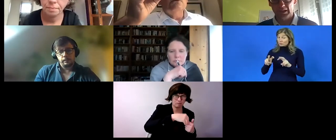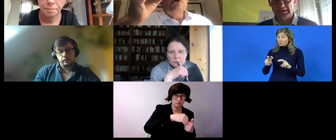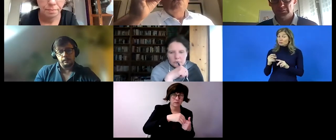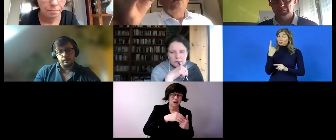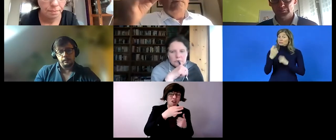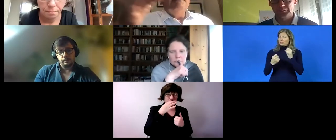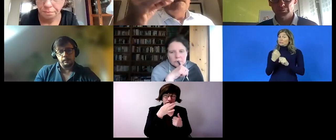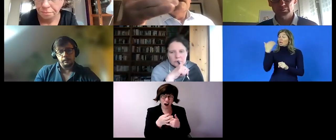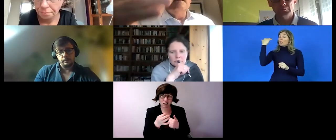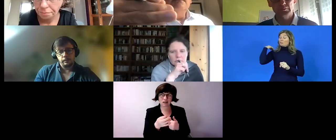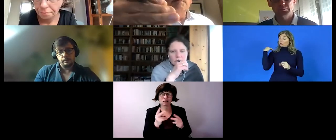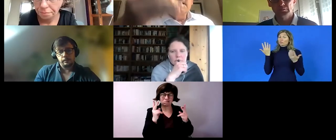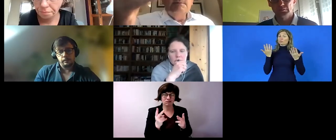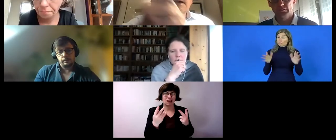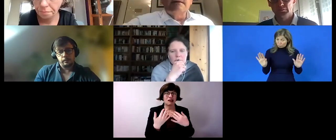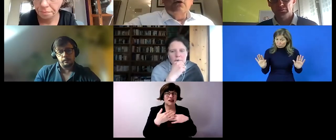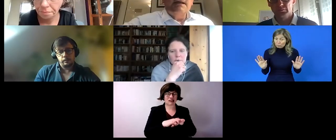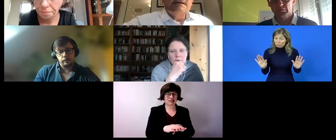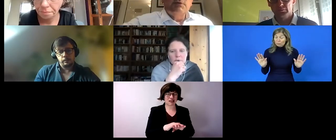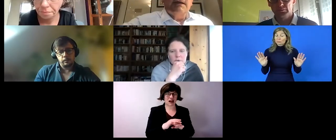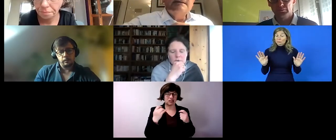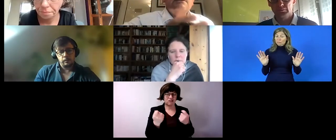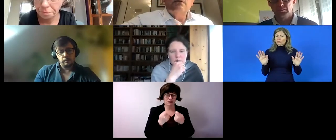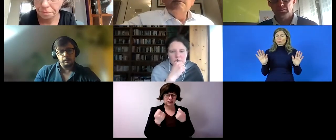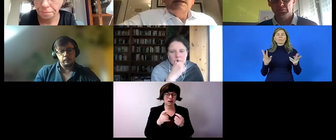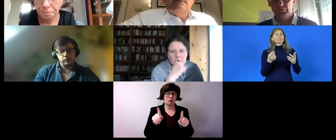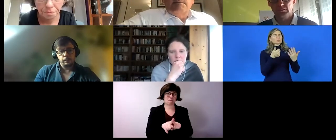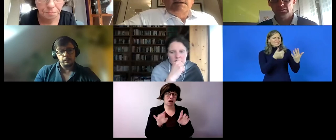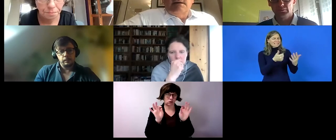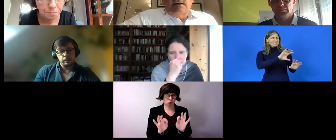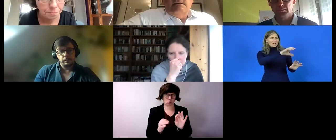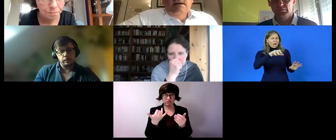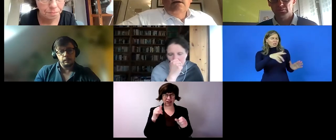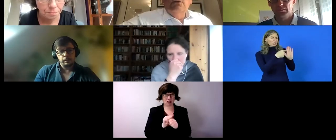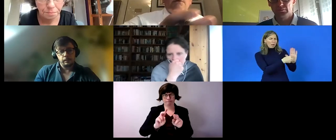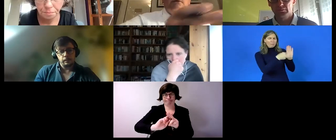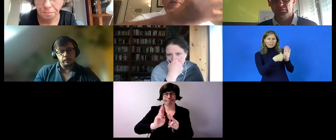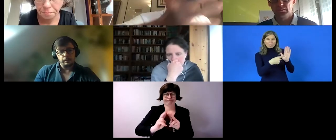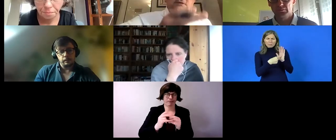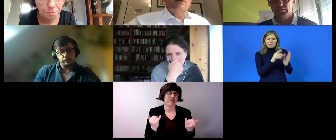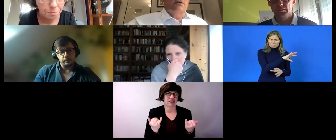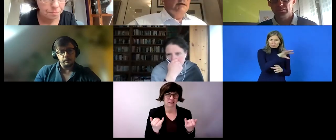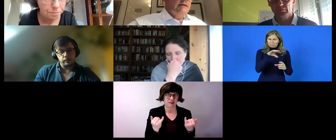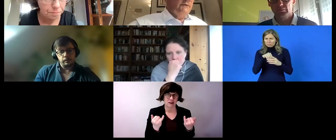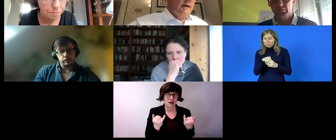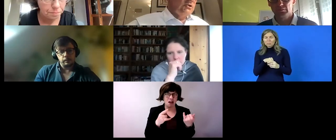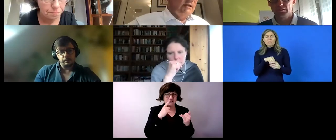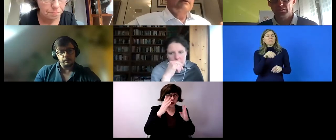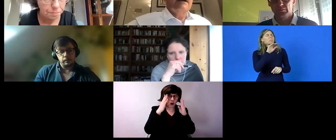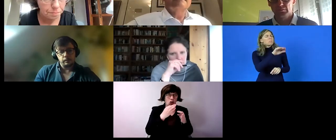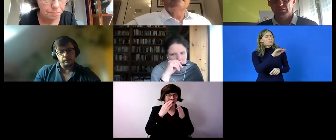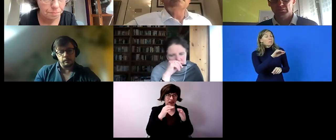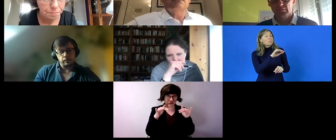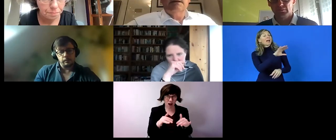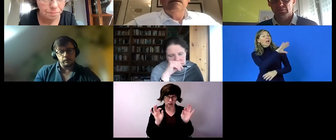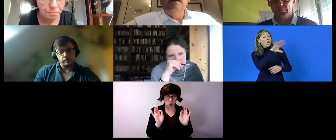integrate we integrated examples from six countries asking whether inclusive companies are a